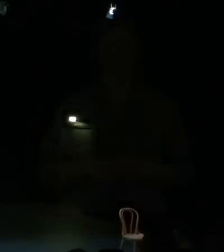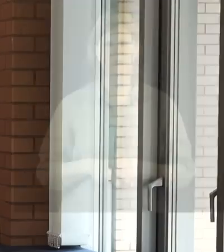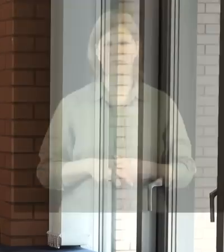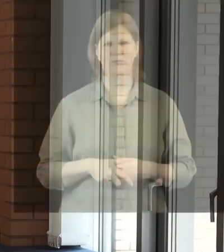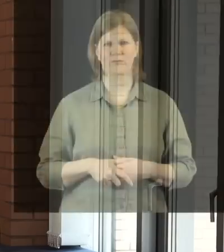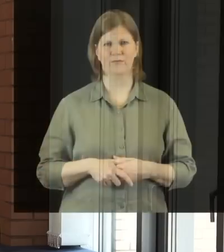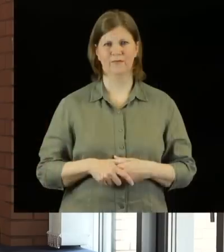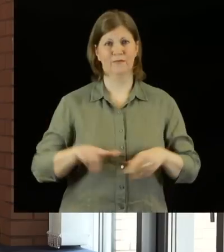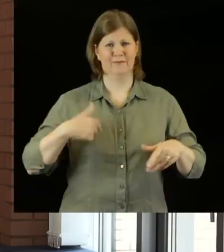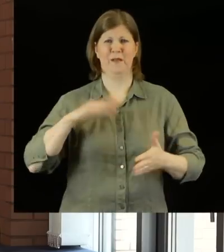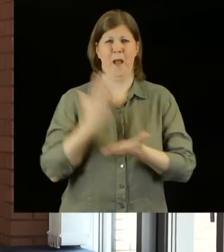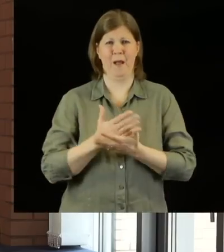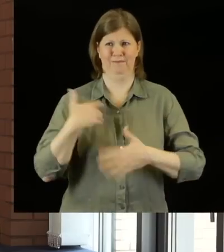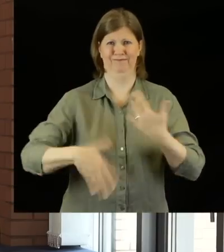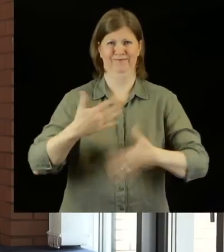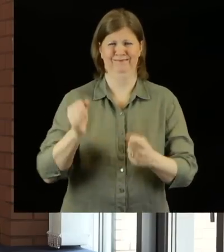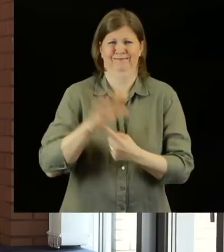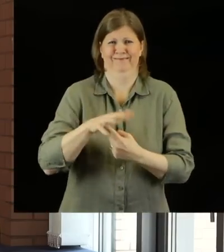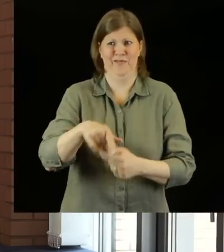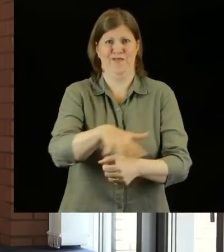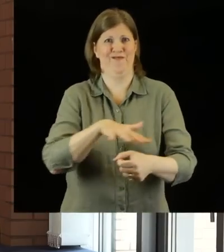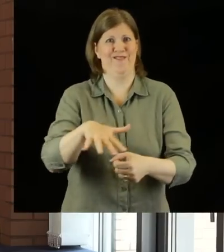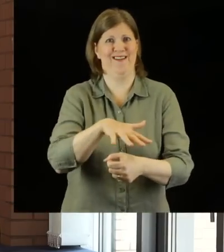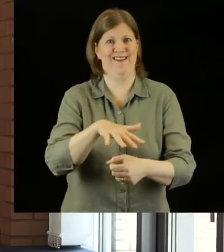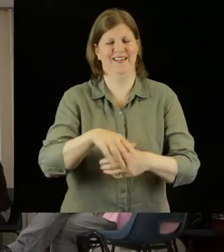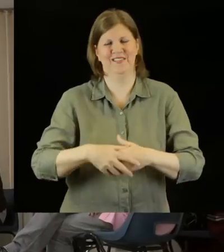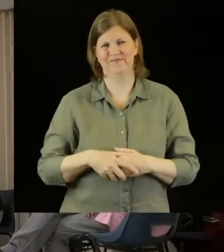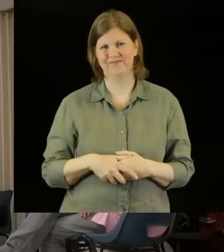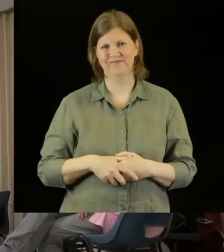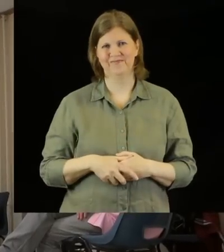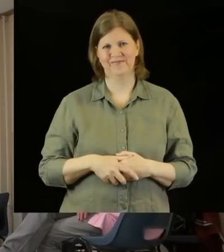We're actually doing something really important for the sector.